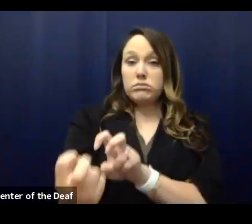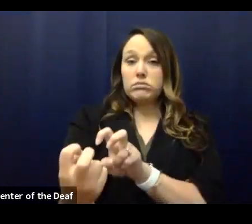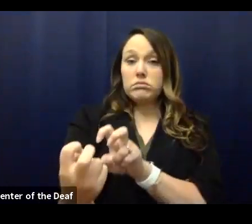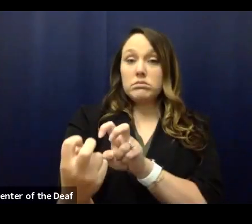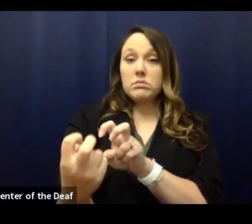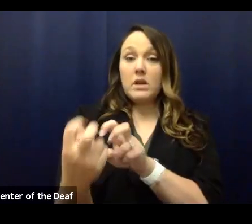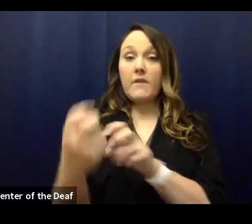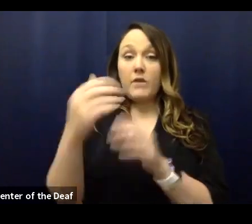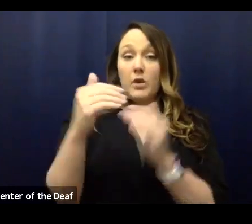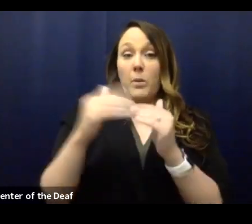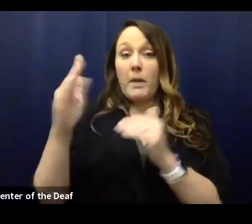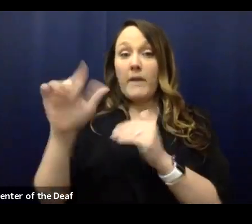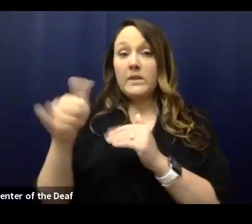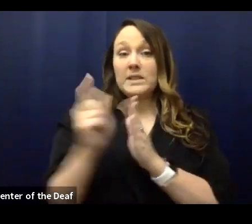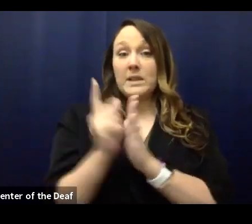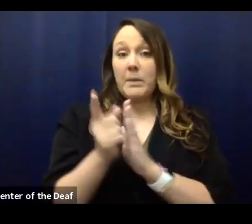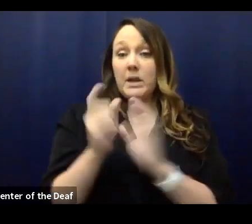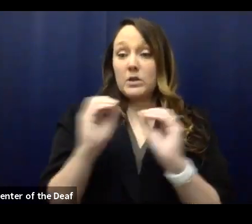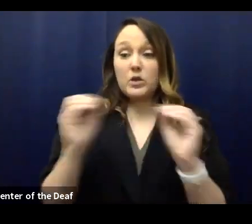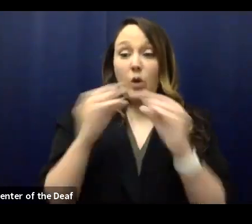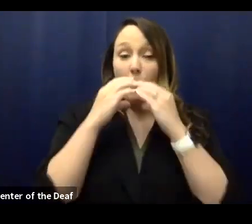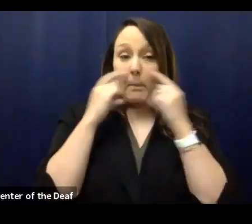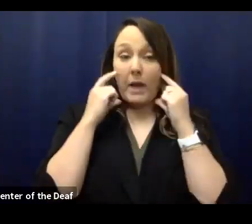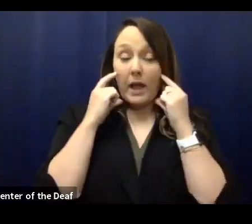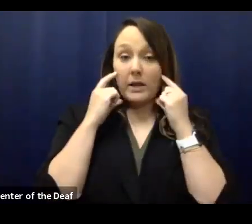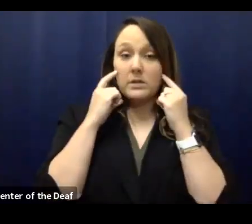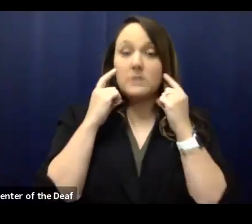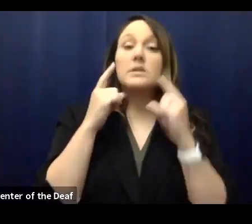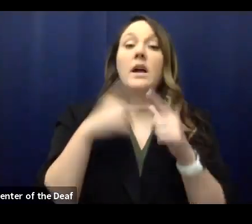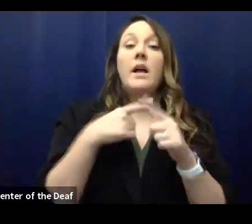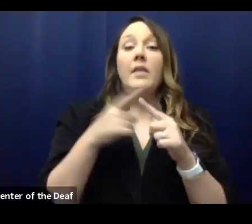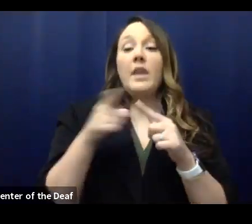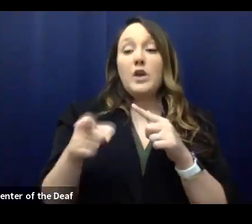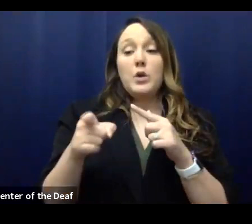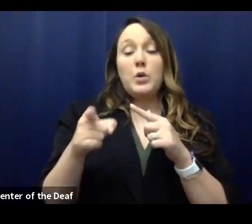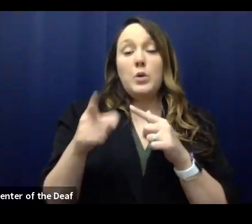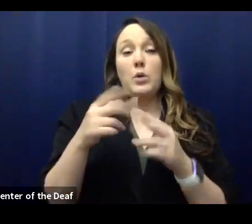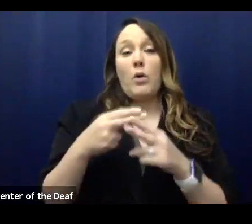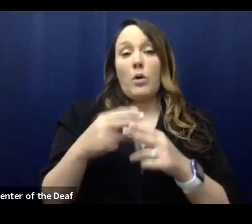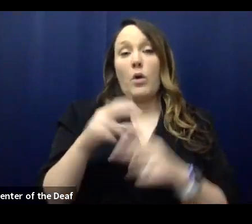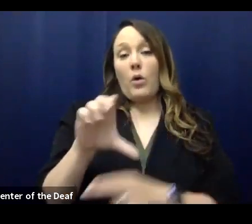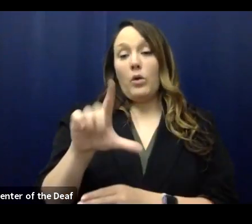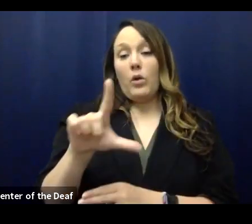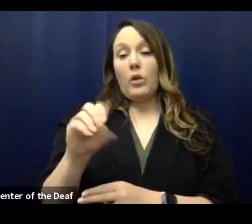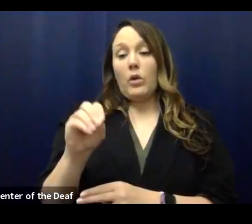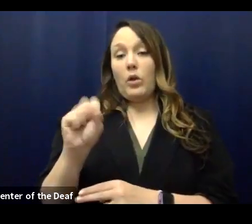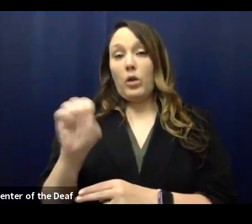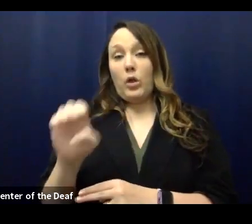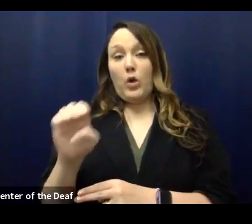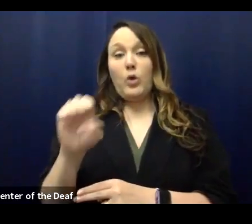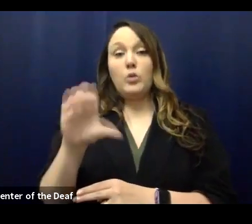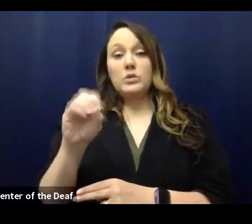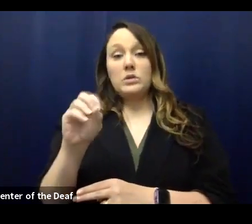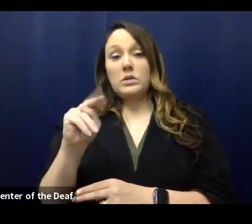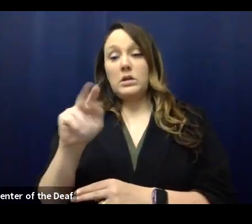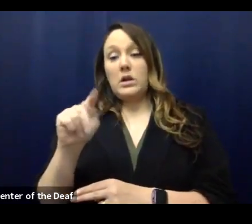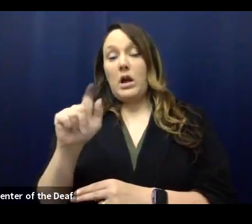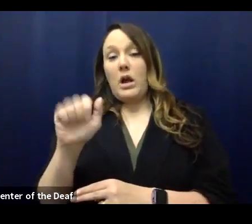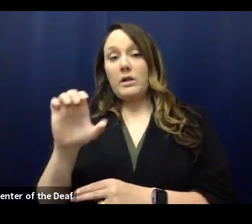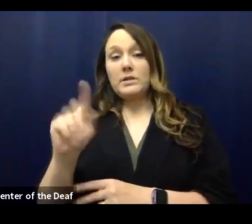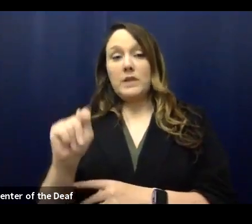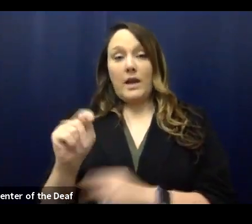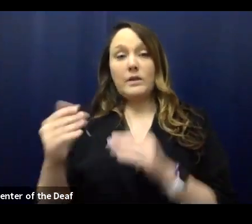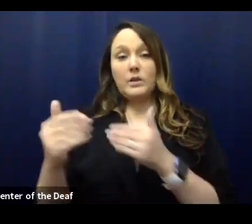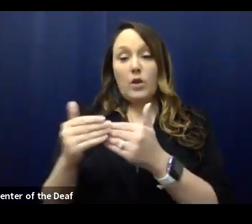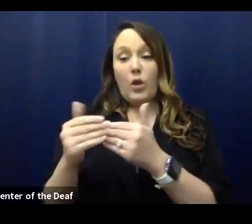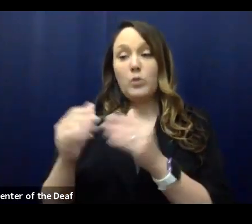minutes and I didn't have a mask on, then you're going to be one of my close contacts. And so if I, we reach out to you and educate